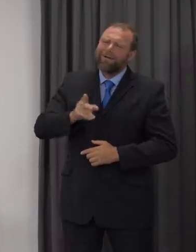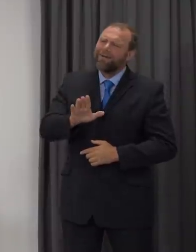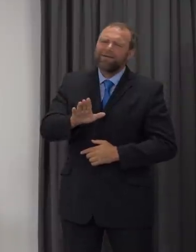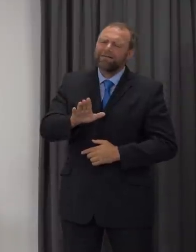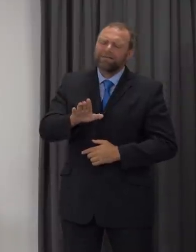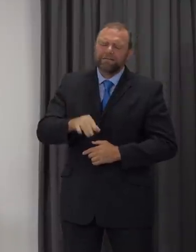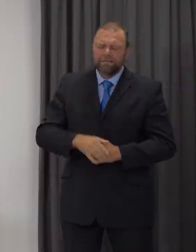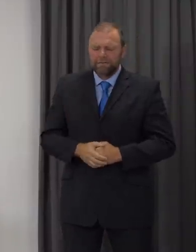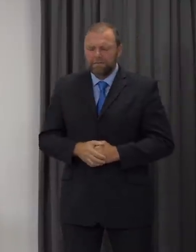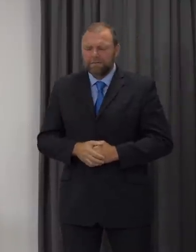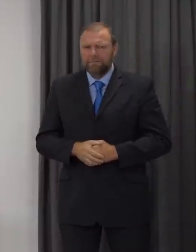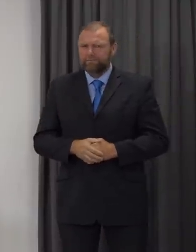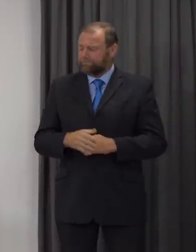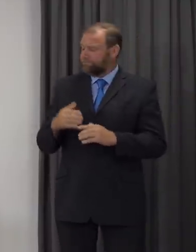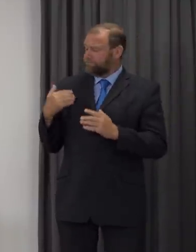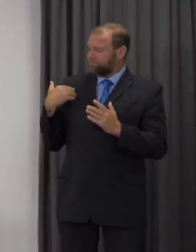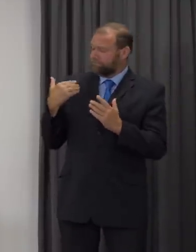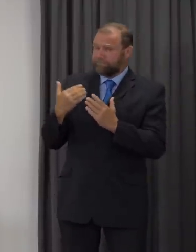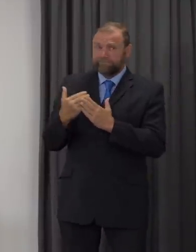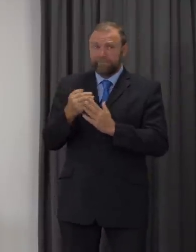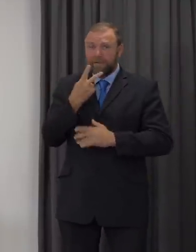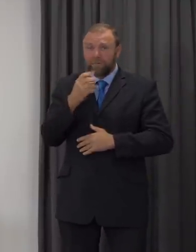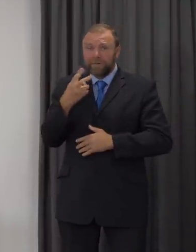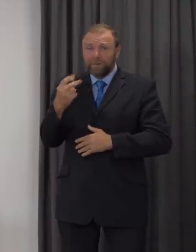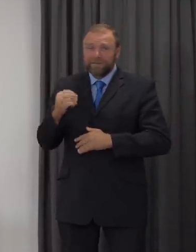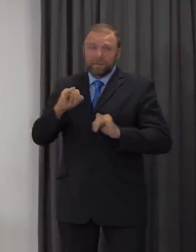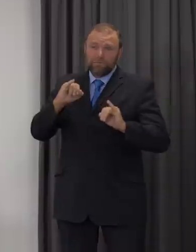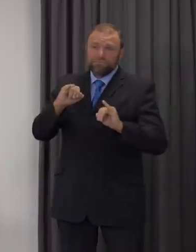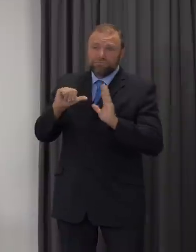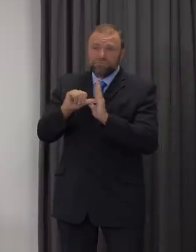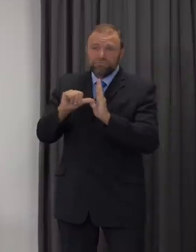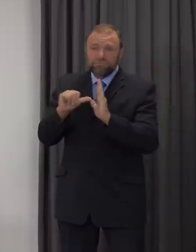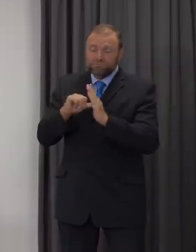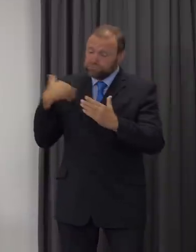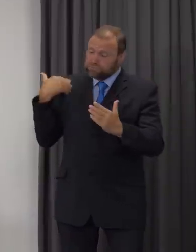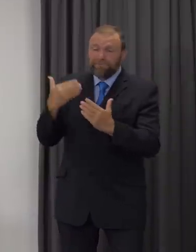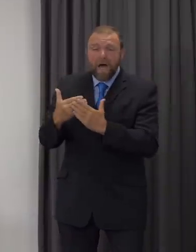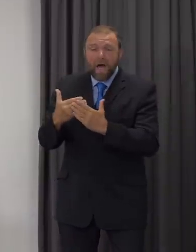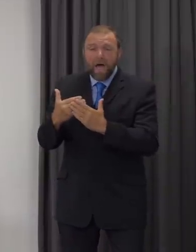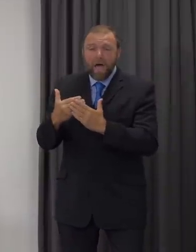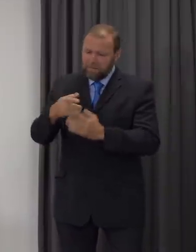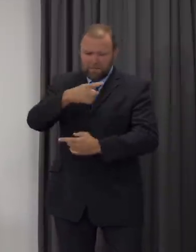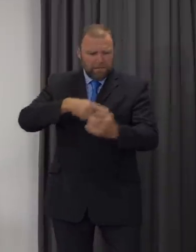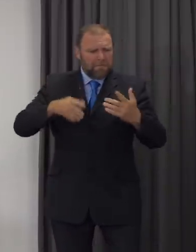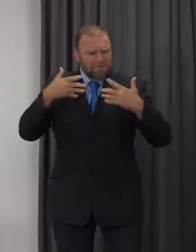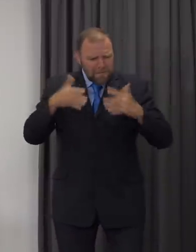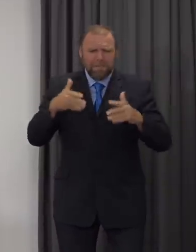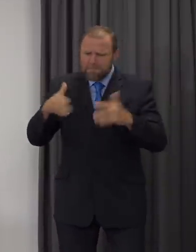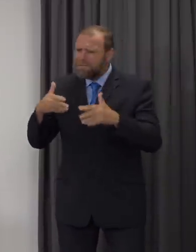2020 has been an incredibly difficult year. We have all sacrificed so much.